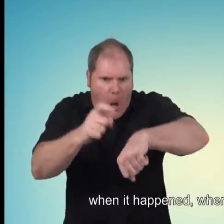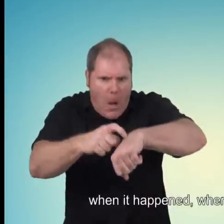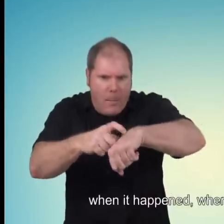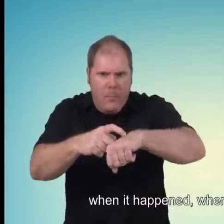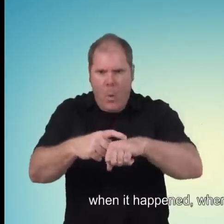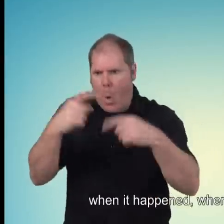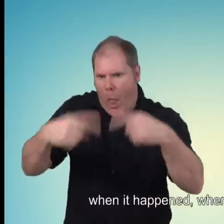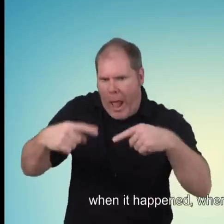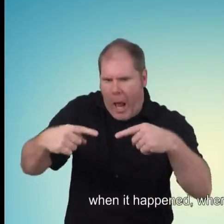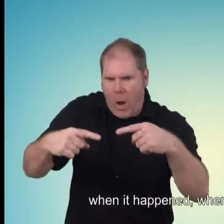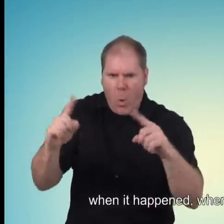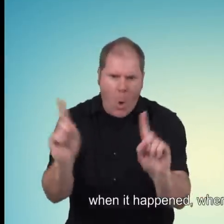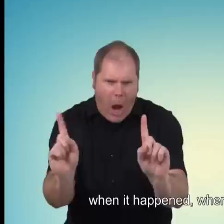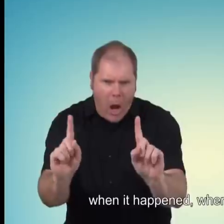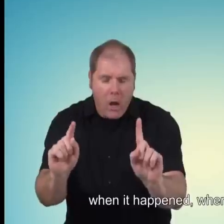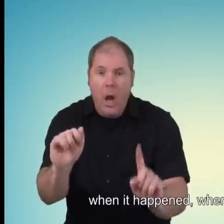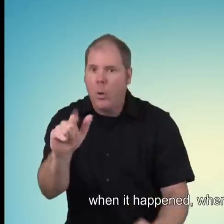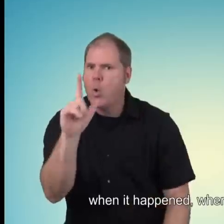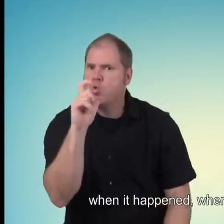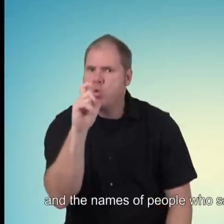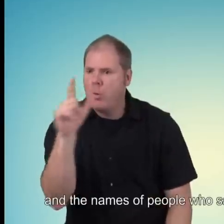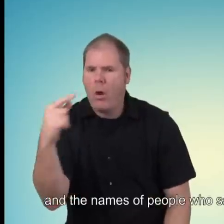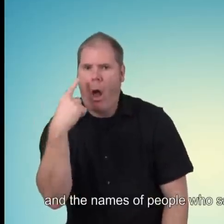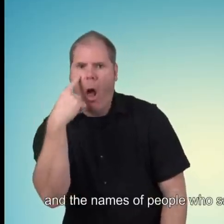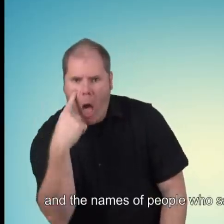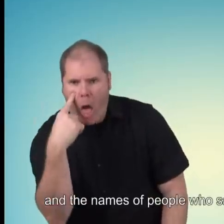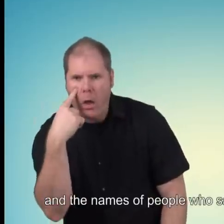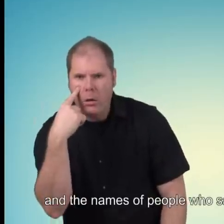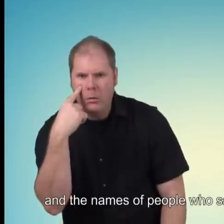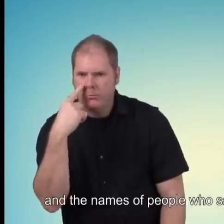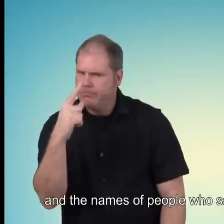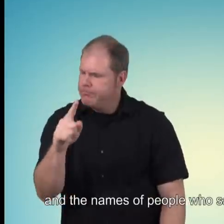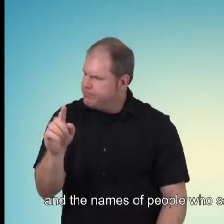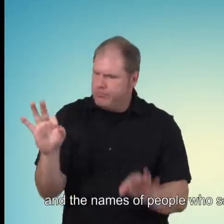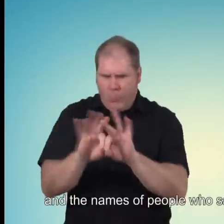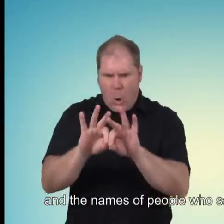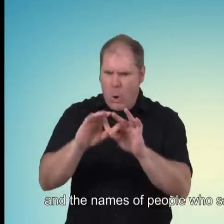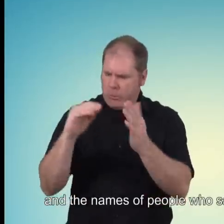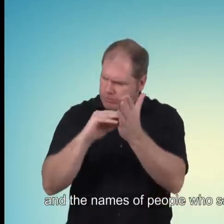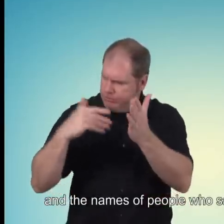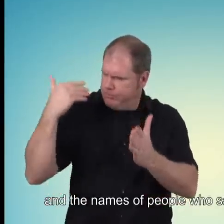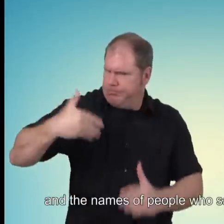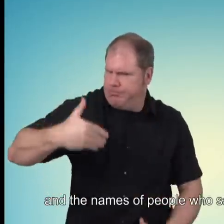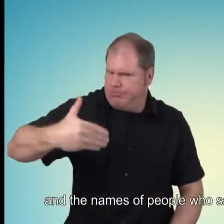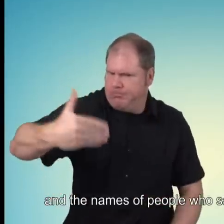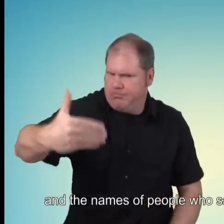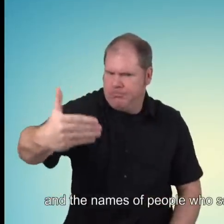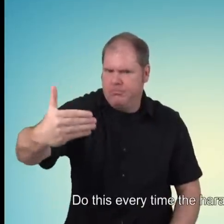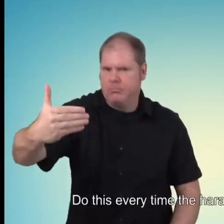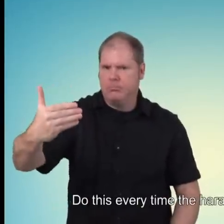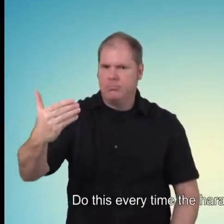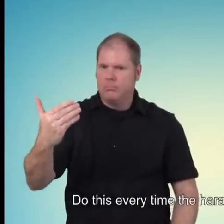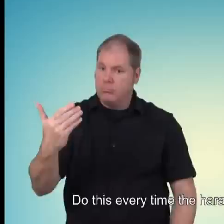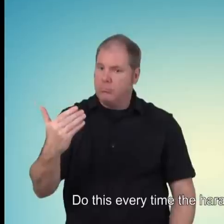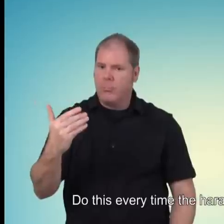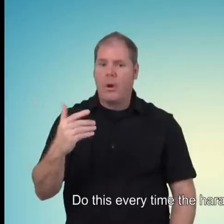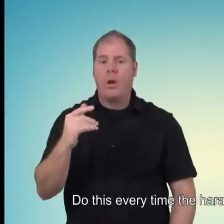Do this every time the harassment happens. If you are afraid for your safety, call the police. If you have been